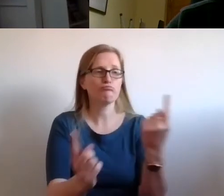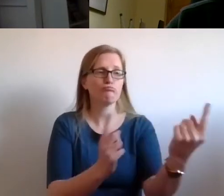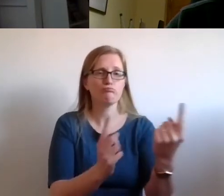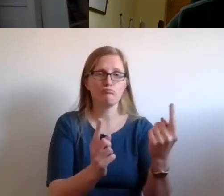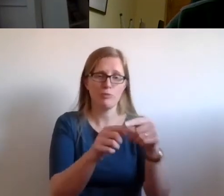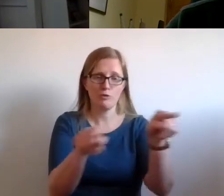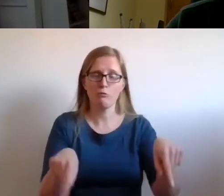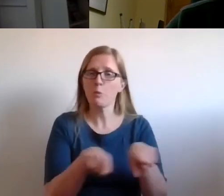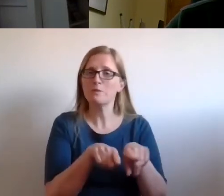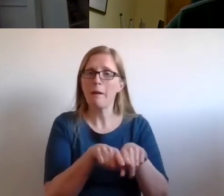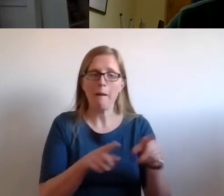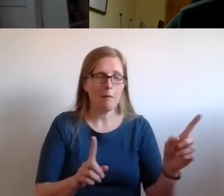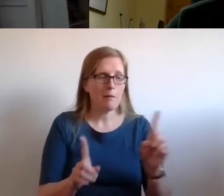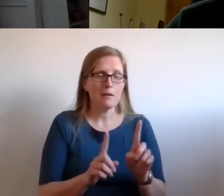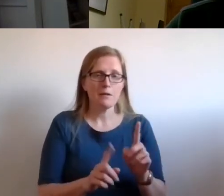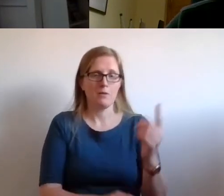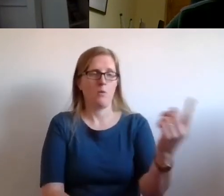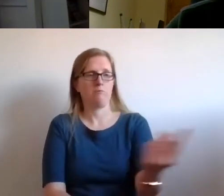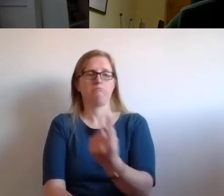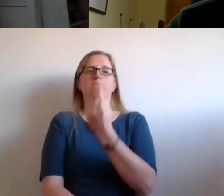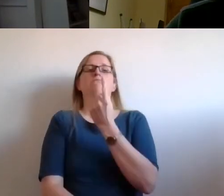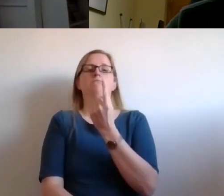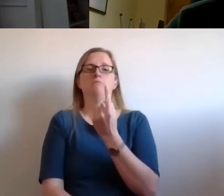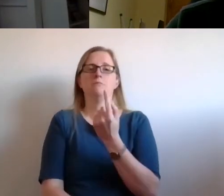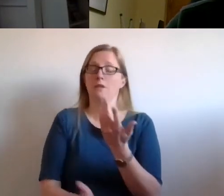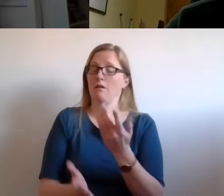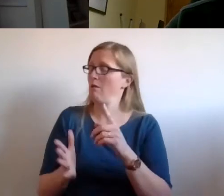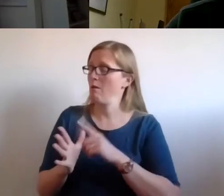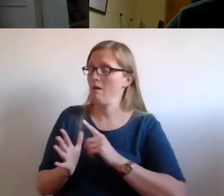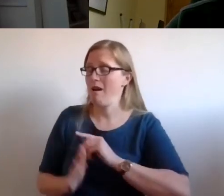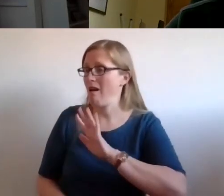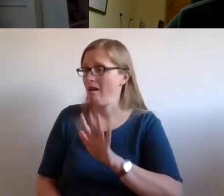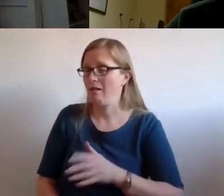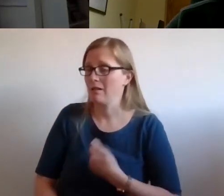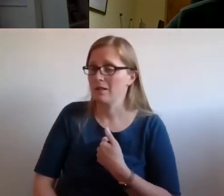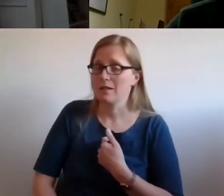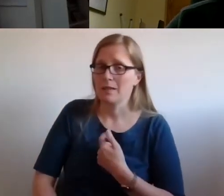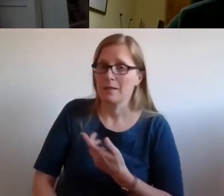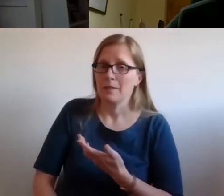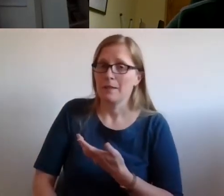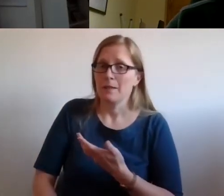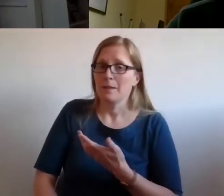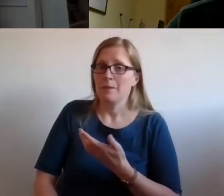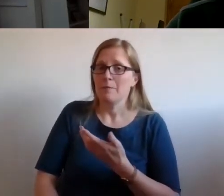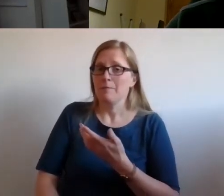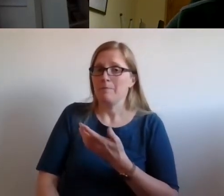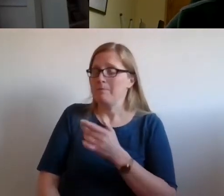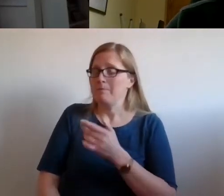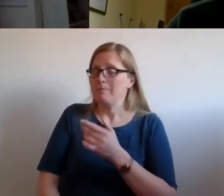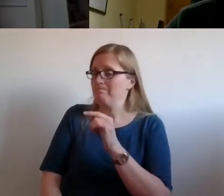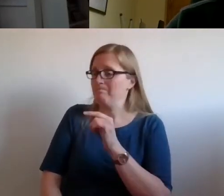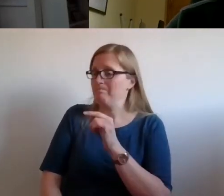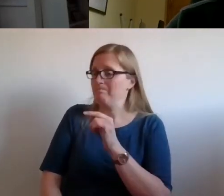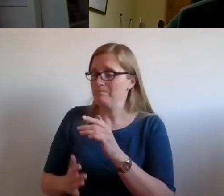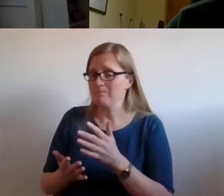one of them came up to me. And before we started, he said, Alan, I don't know, I don't really understand this, but I can just